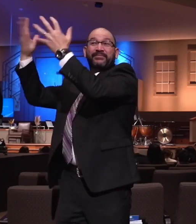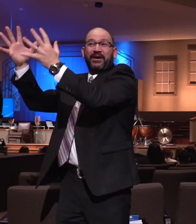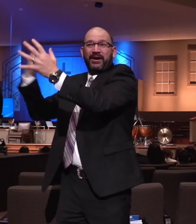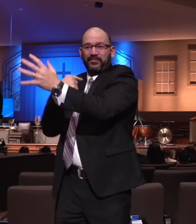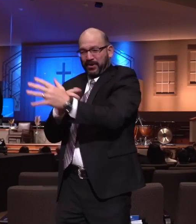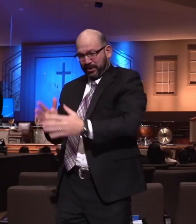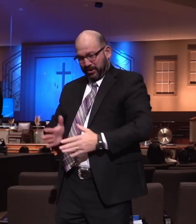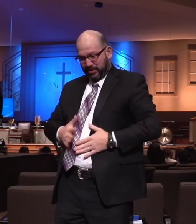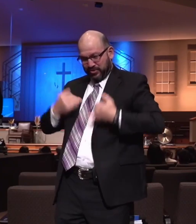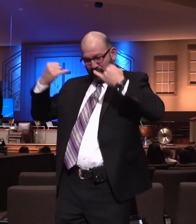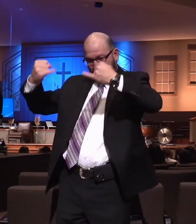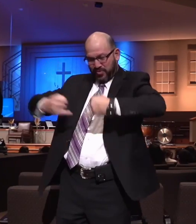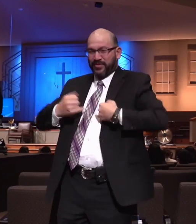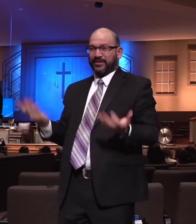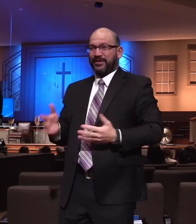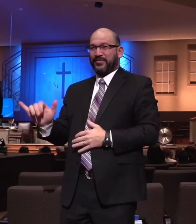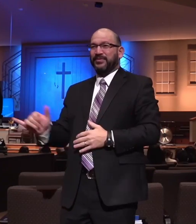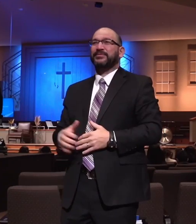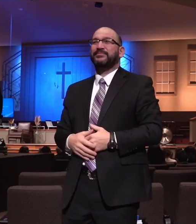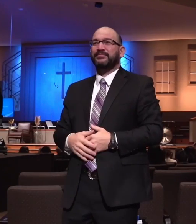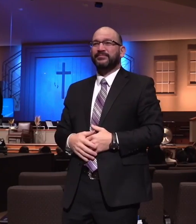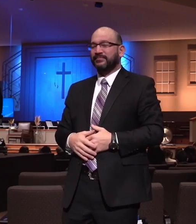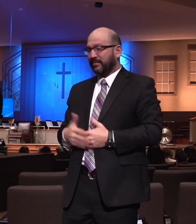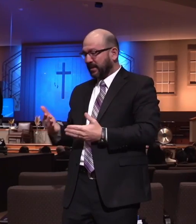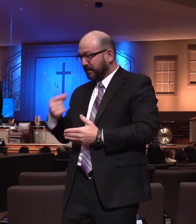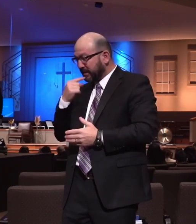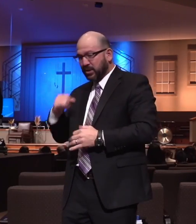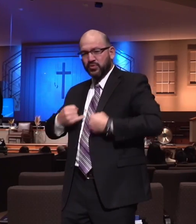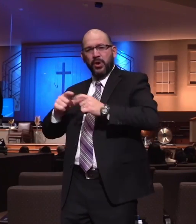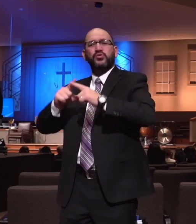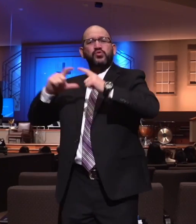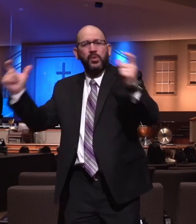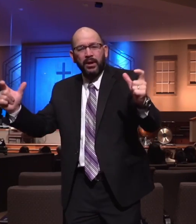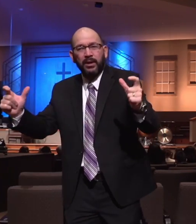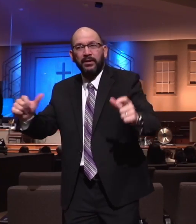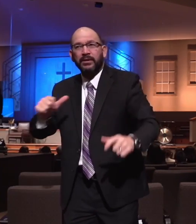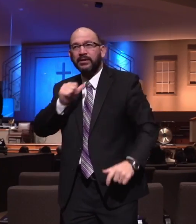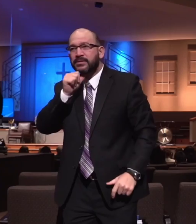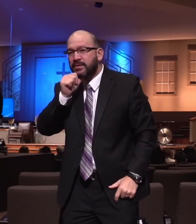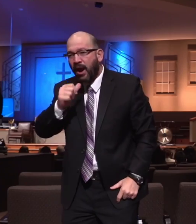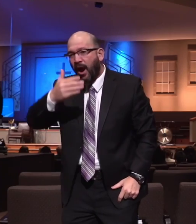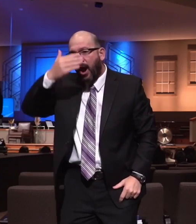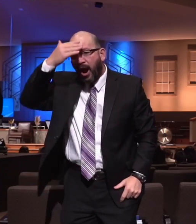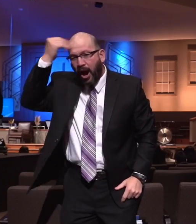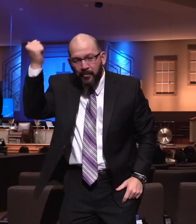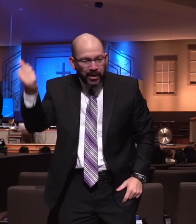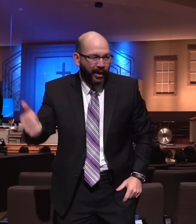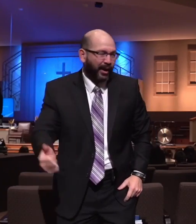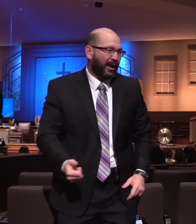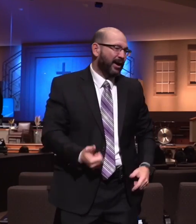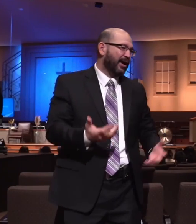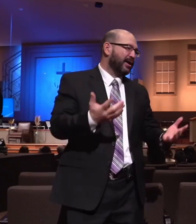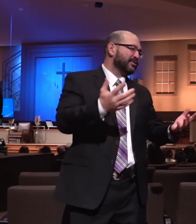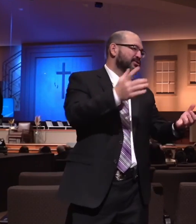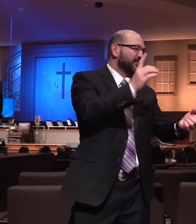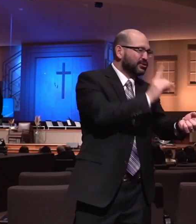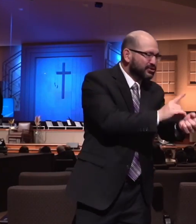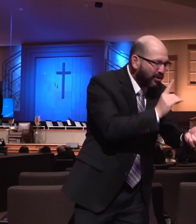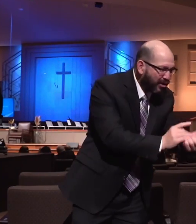that this rejoicing, I rejoice greatly. He's not rejoicing at the ballerina. He's not rejoicing at the Dodgers. He's not rejoicing at the